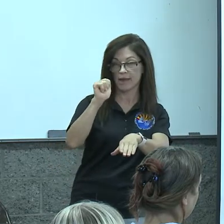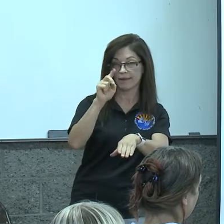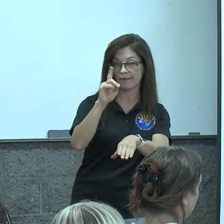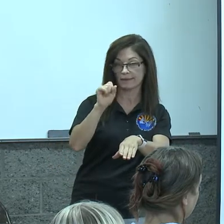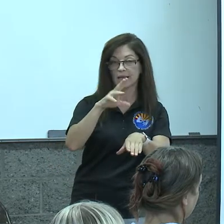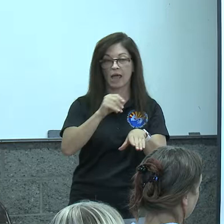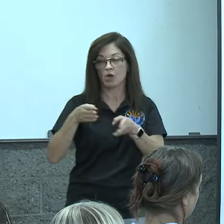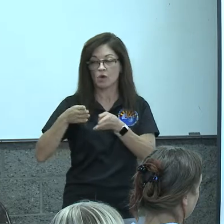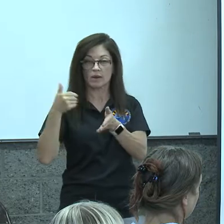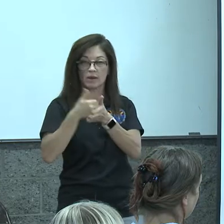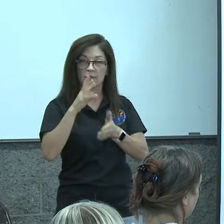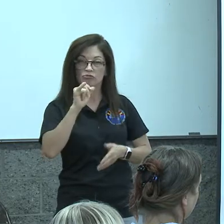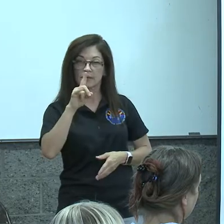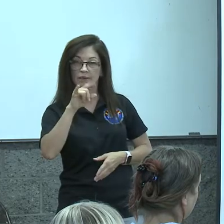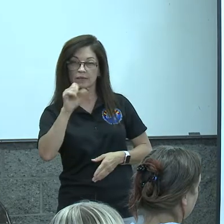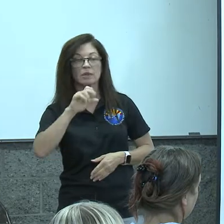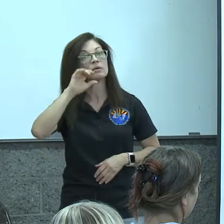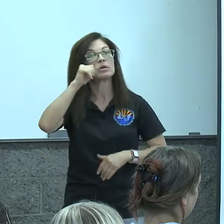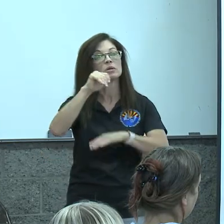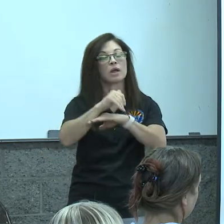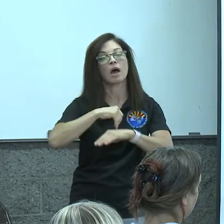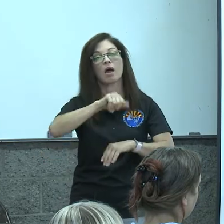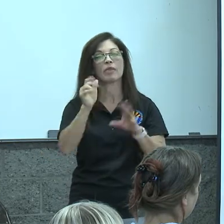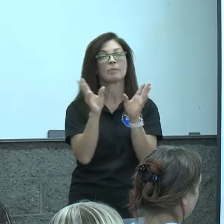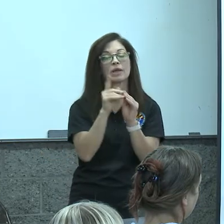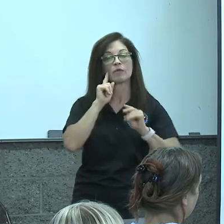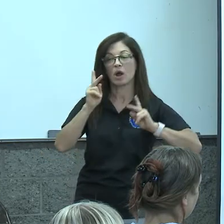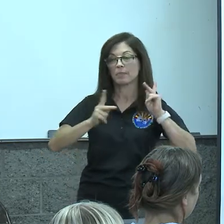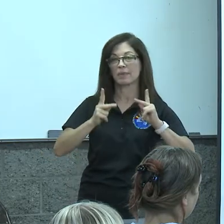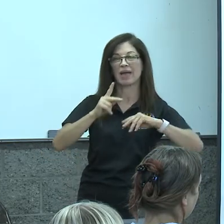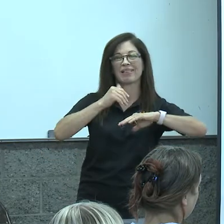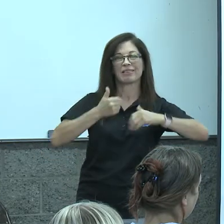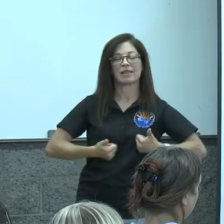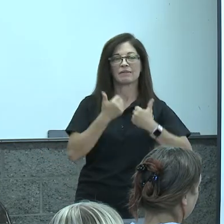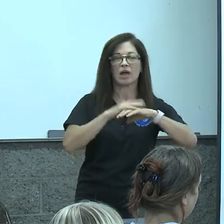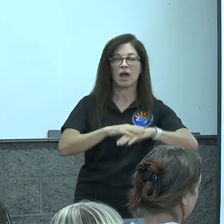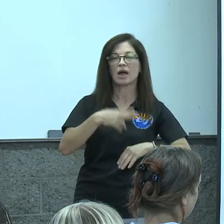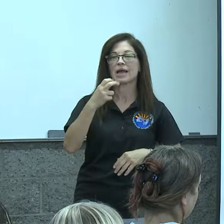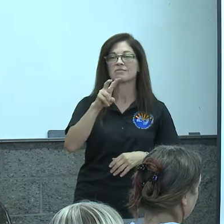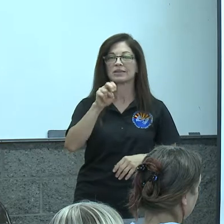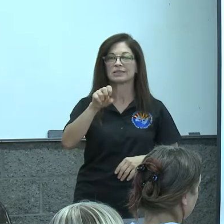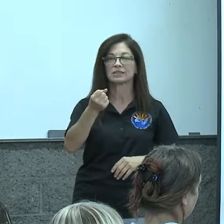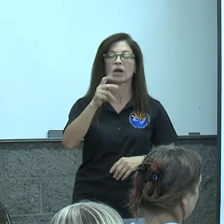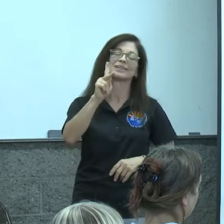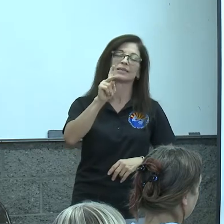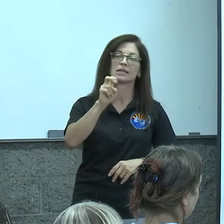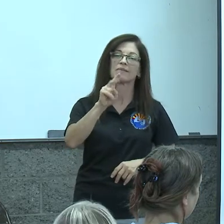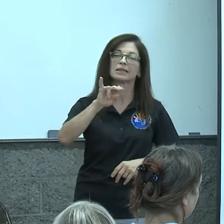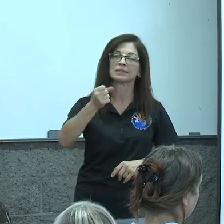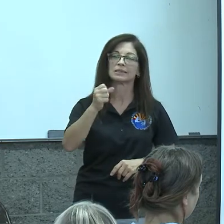brandis tomorrow we're having a meeting for folks that live on kevin's way today and then live on roads off of kevin's way